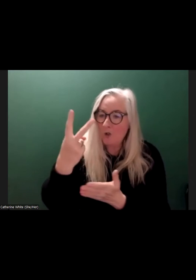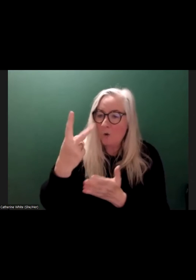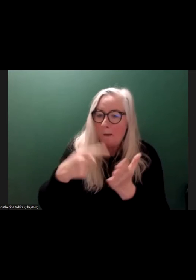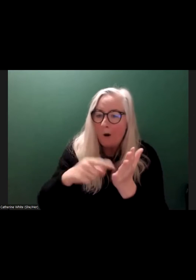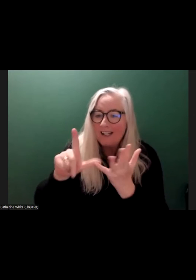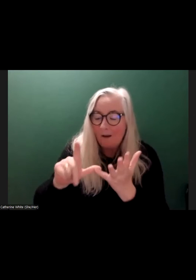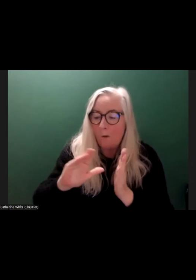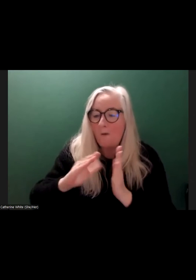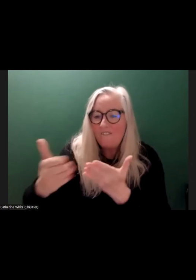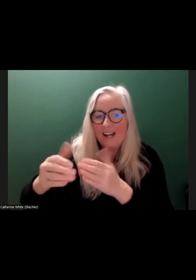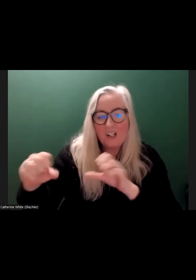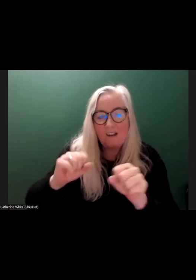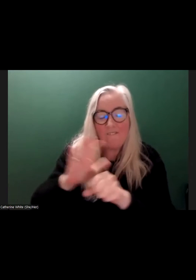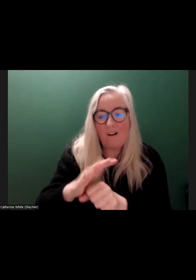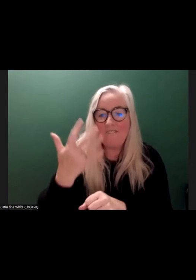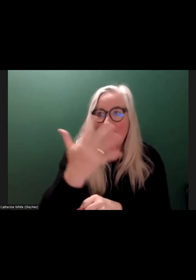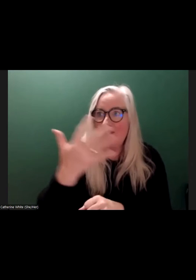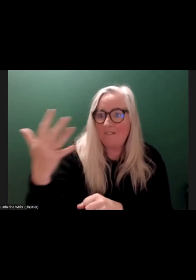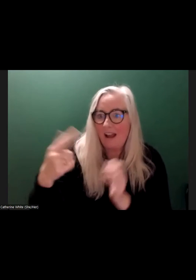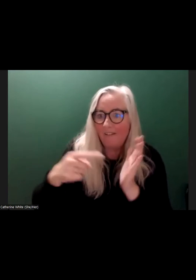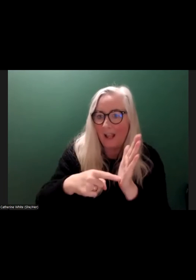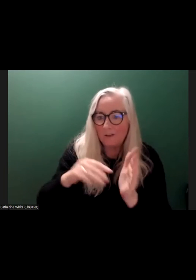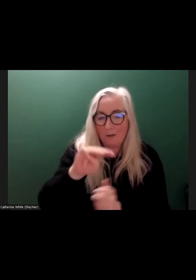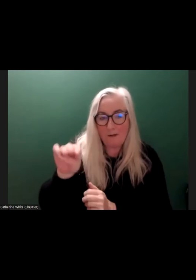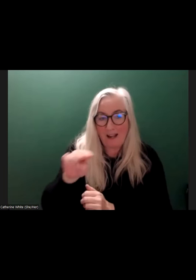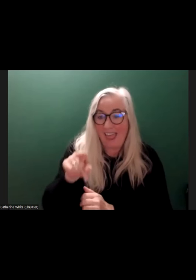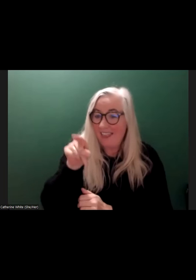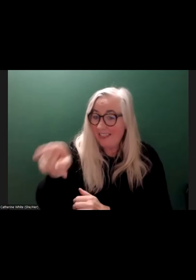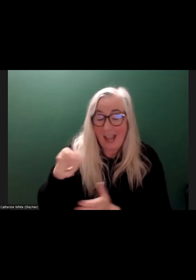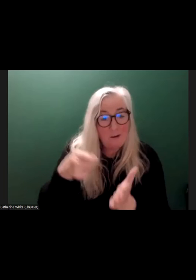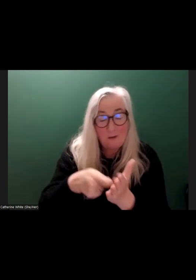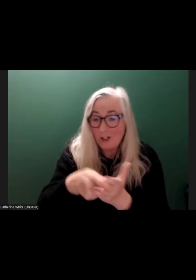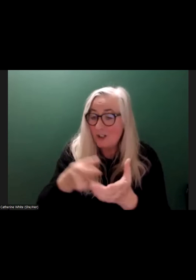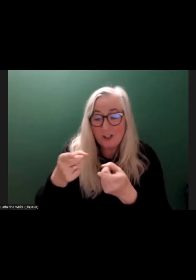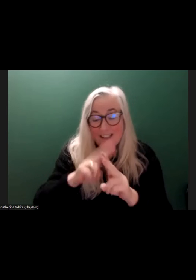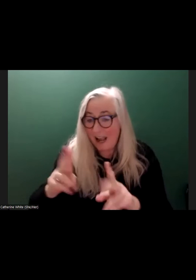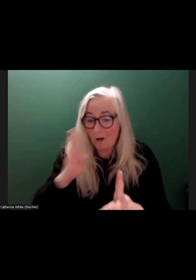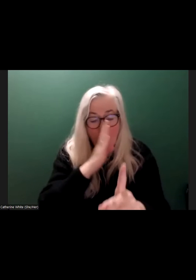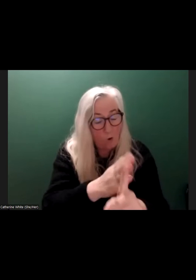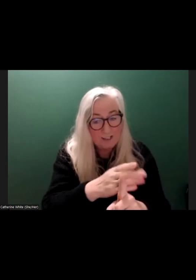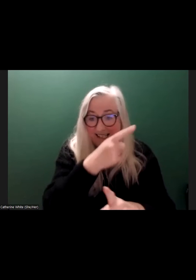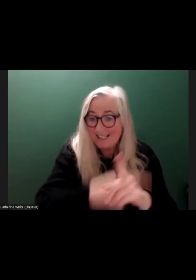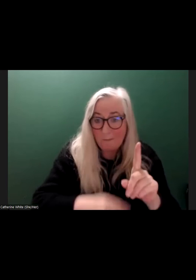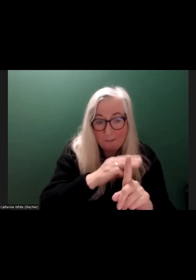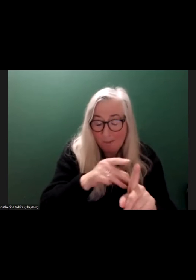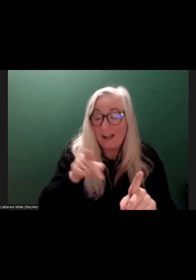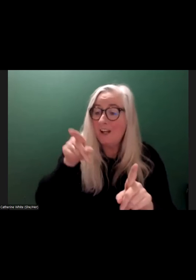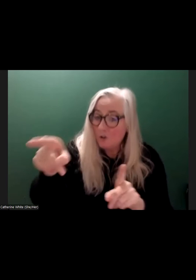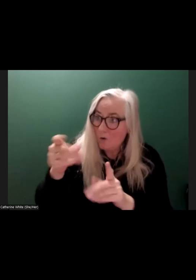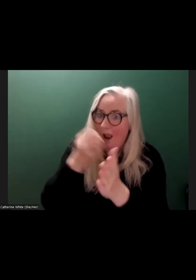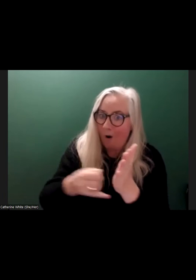services to roughly 55,000 people. That money does not go to disabled people. That money goes to organizations to